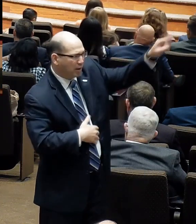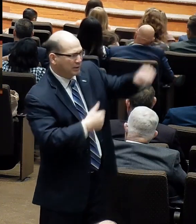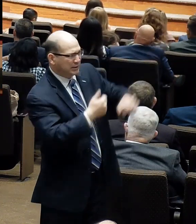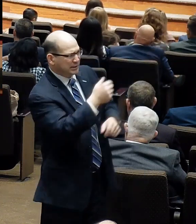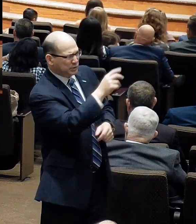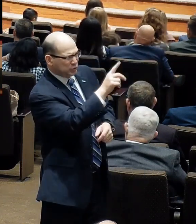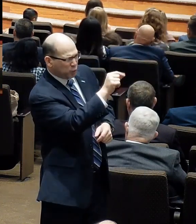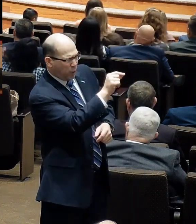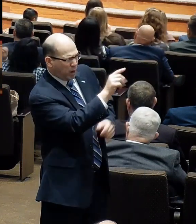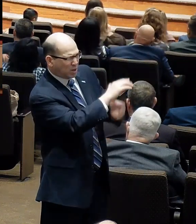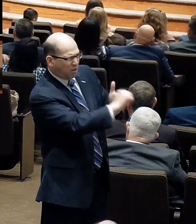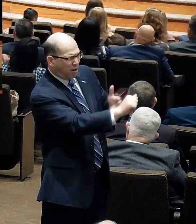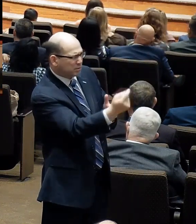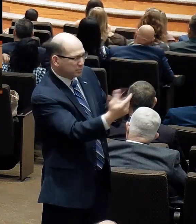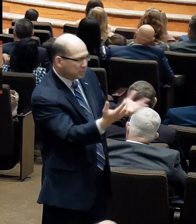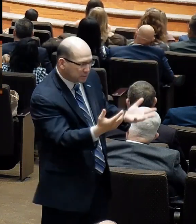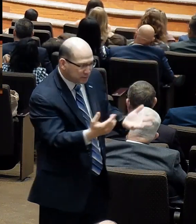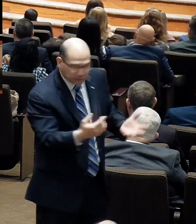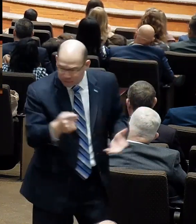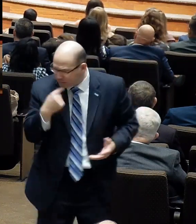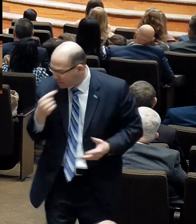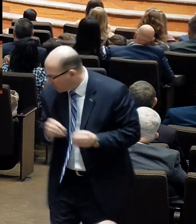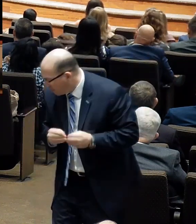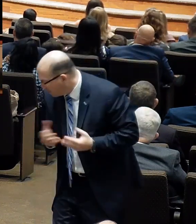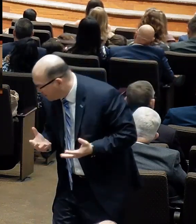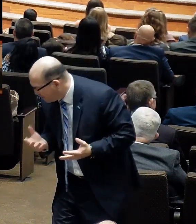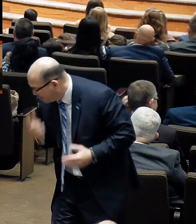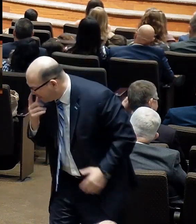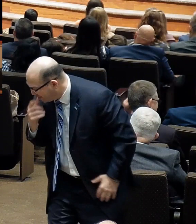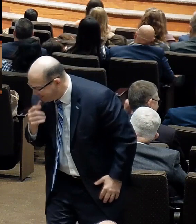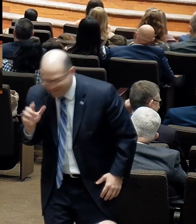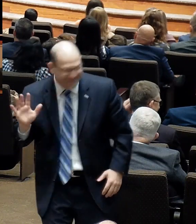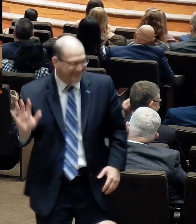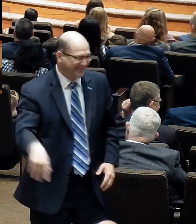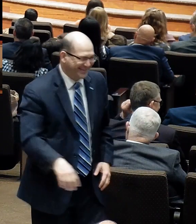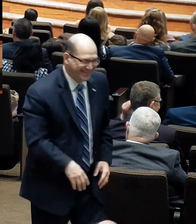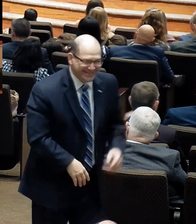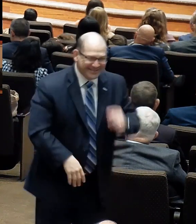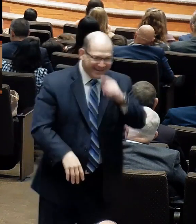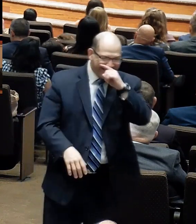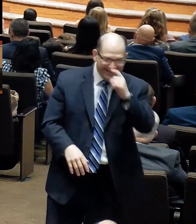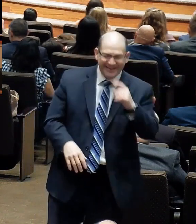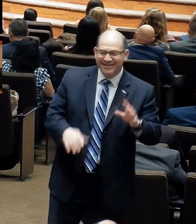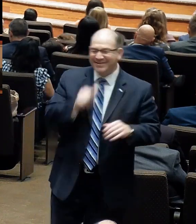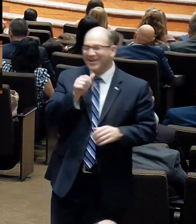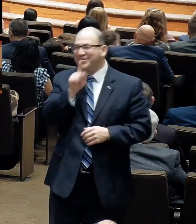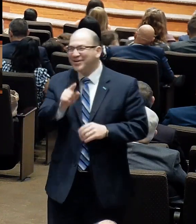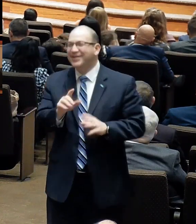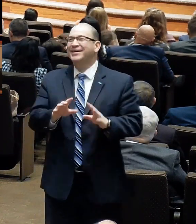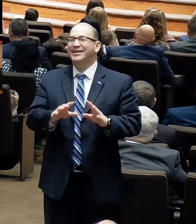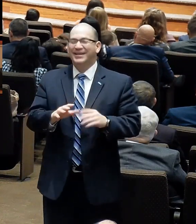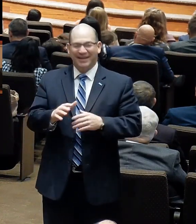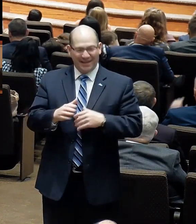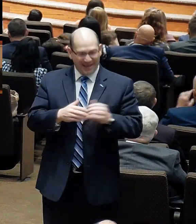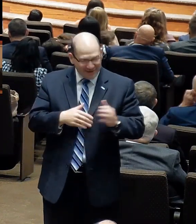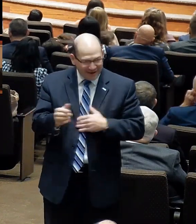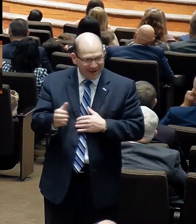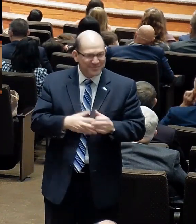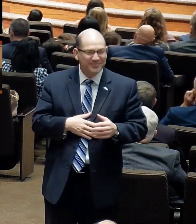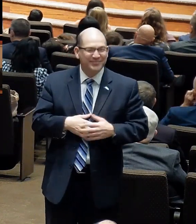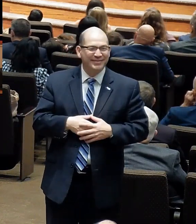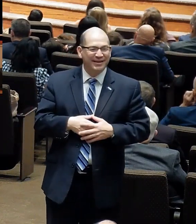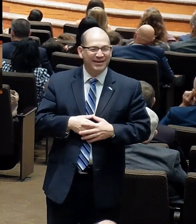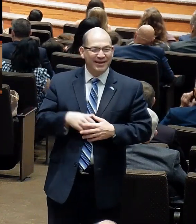Was there anything else I was supposed to say about that book tonight? I'm not sure. But, uh, so helpful that in fact, like Todd